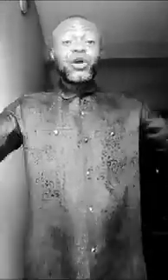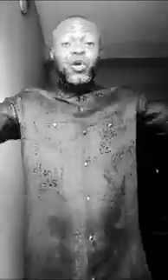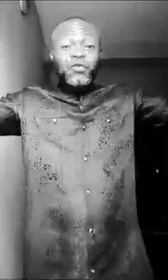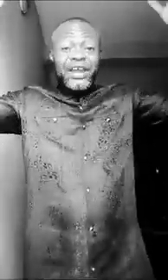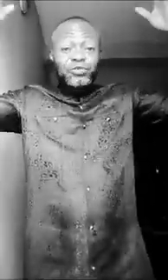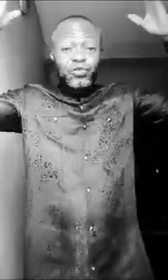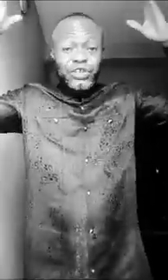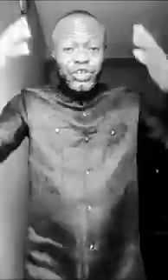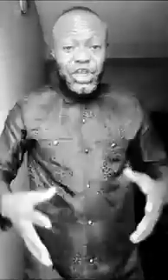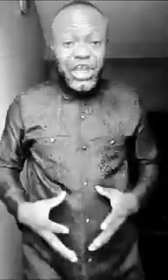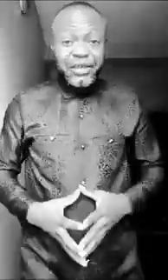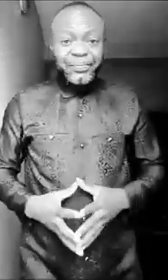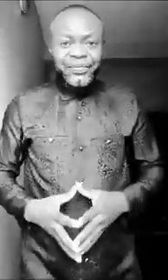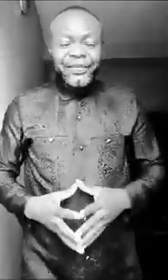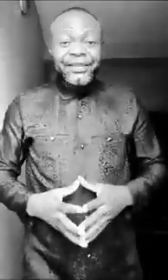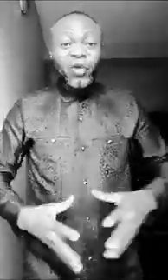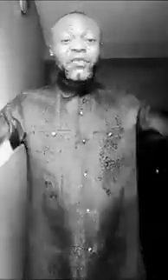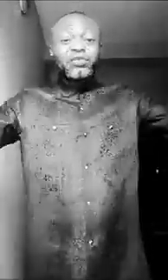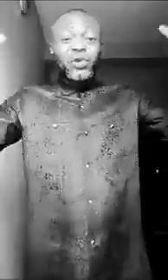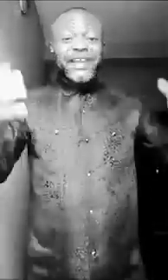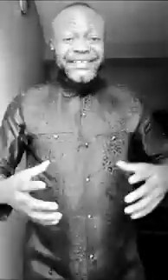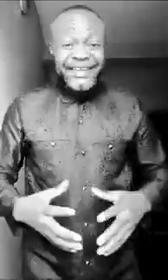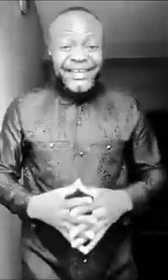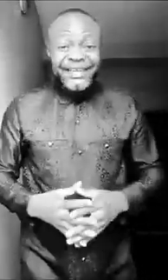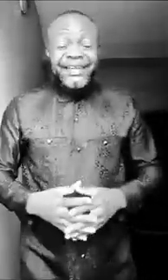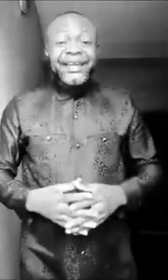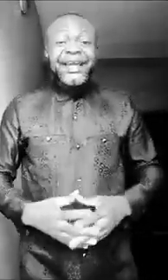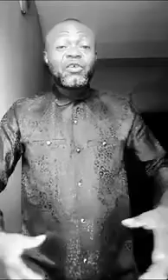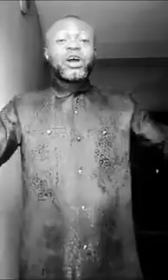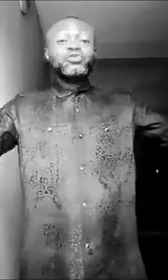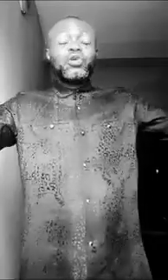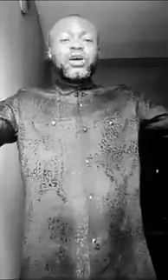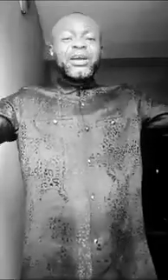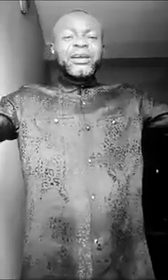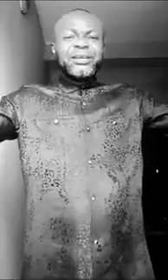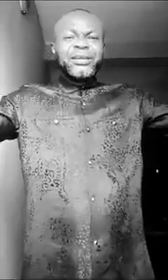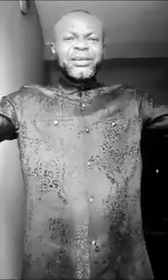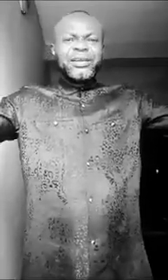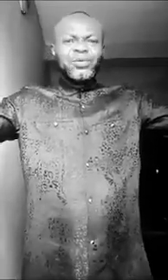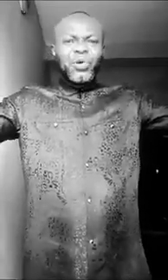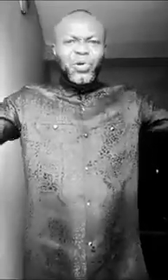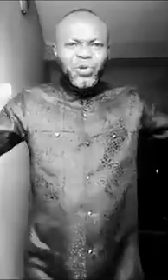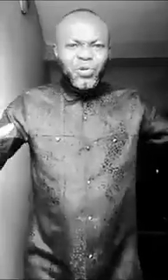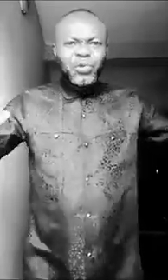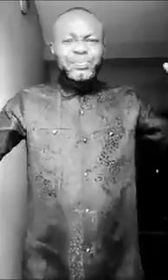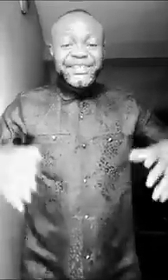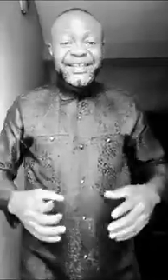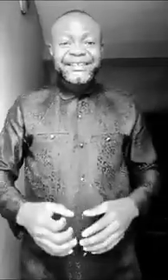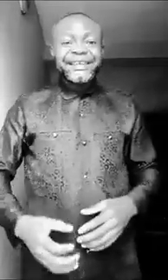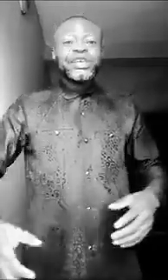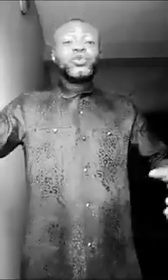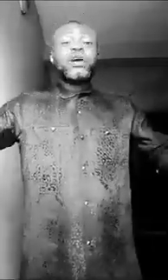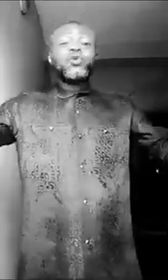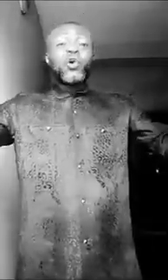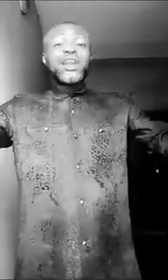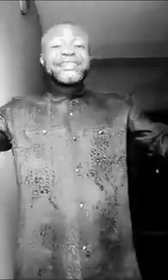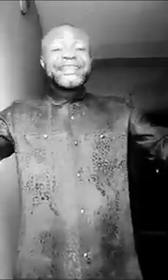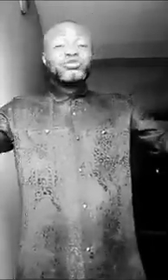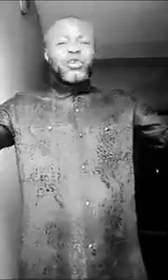cover you with shame. Over your destiny. Cover you in your own or your business. You have collected your